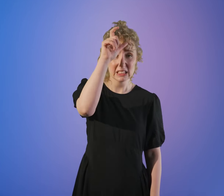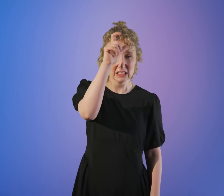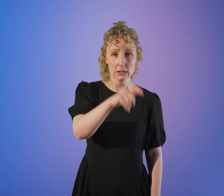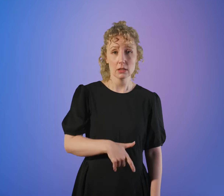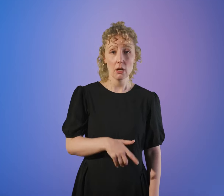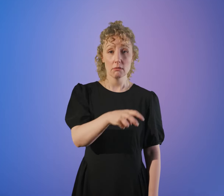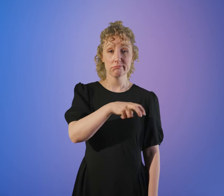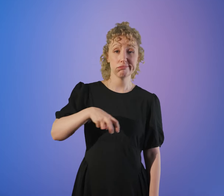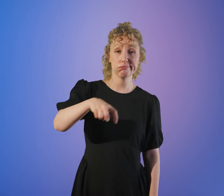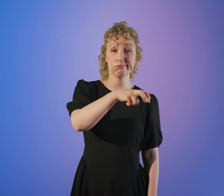daughter, Marina.